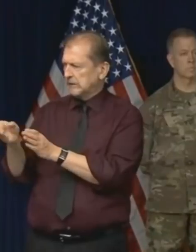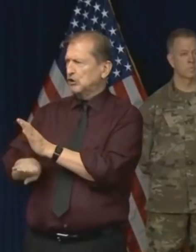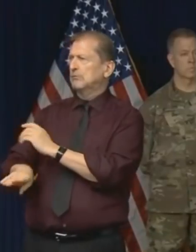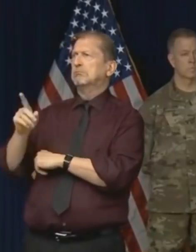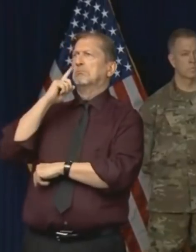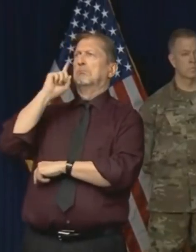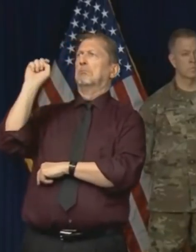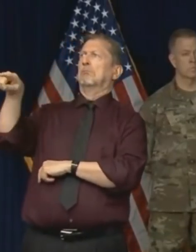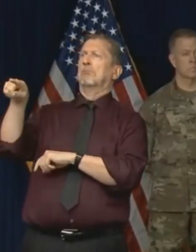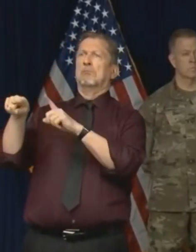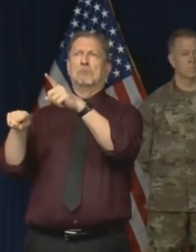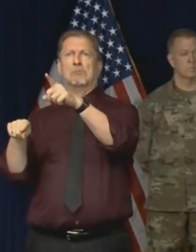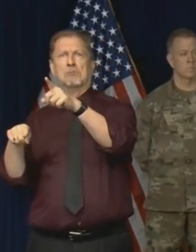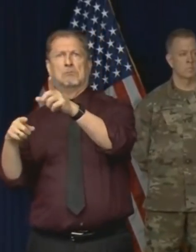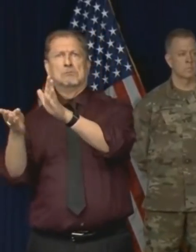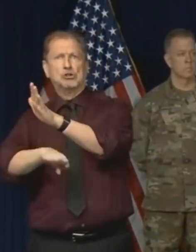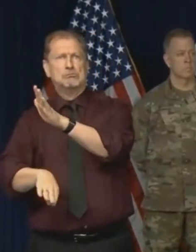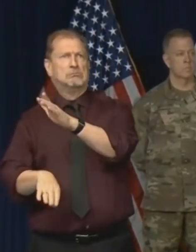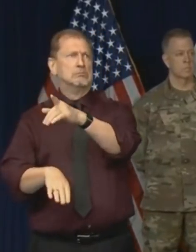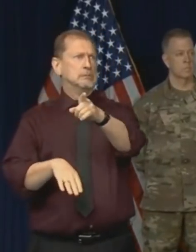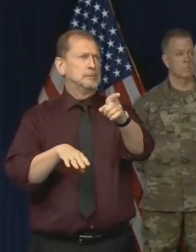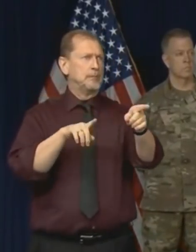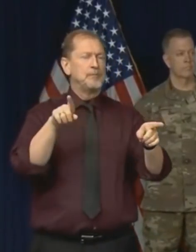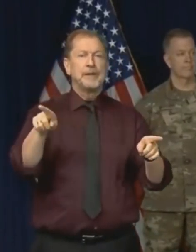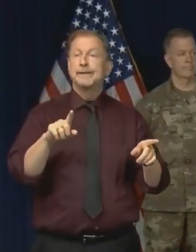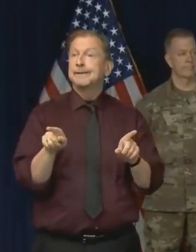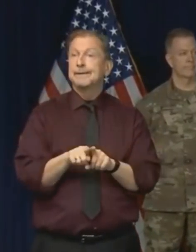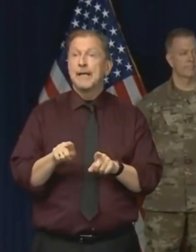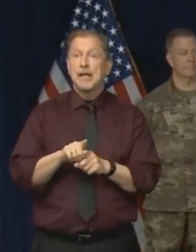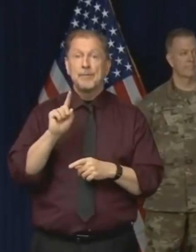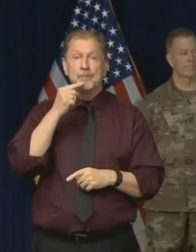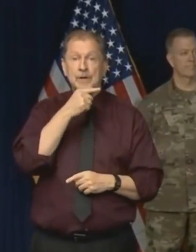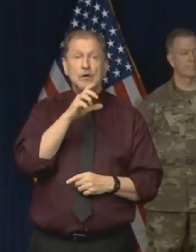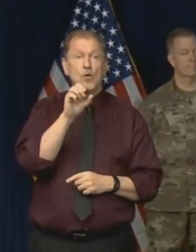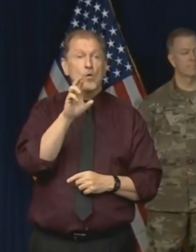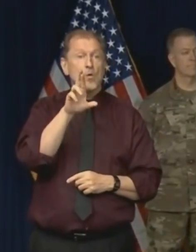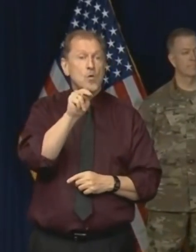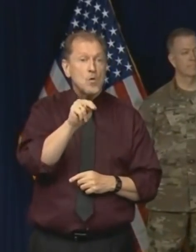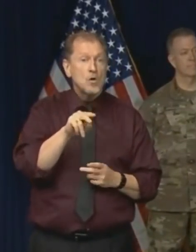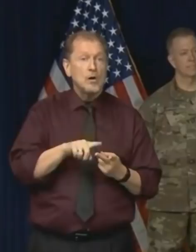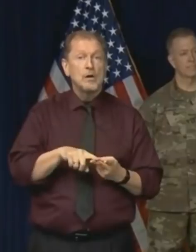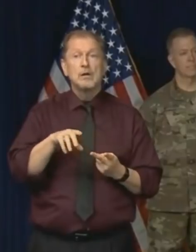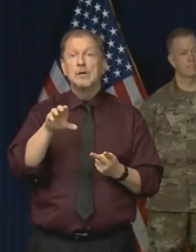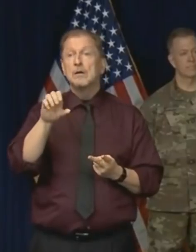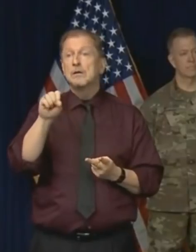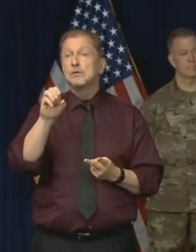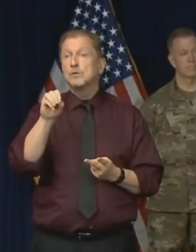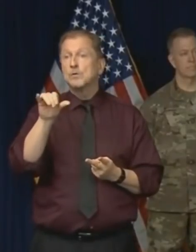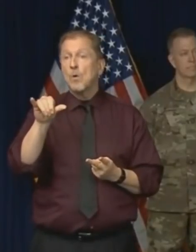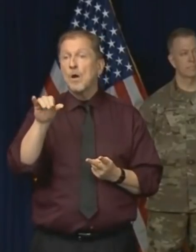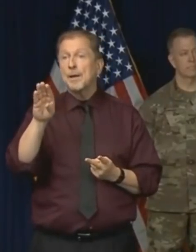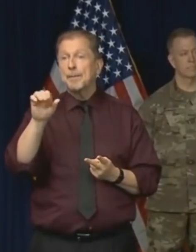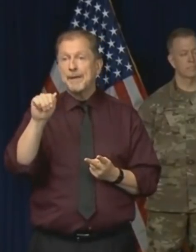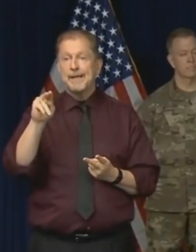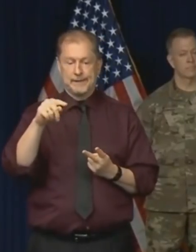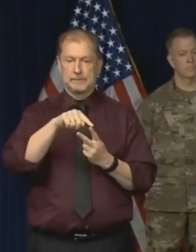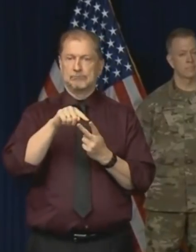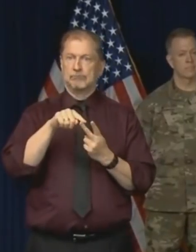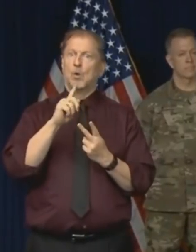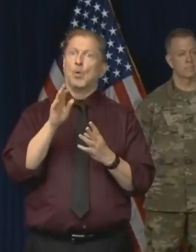gasoline. And, you know, and the same with corn, soybeans, which are very important to the economy of the state.